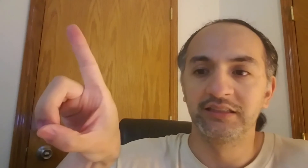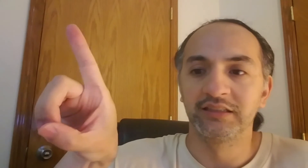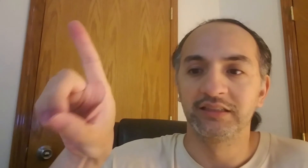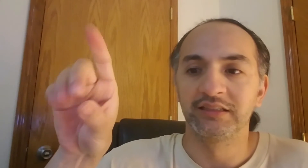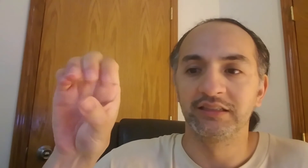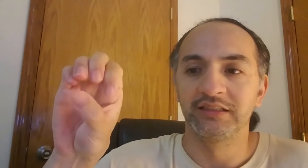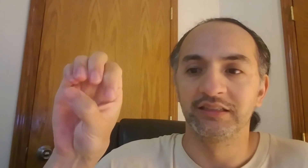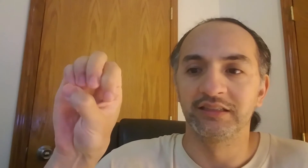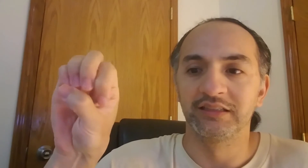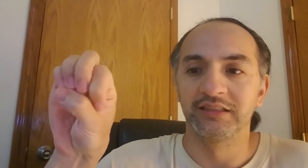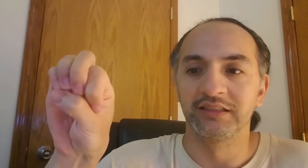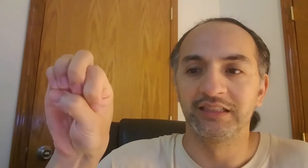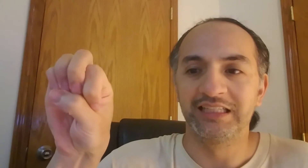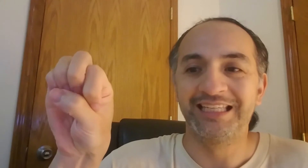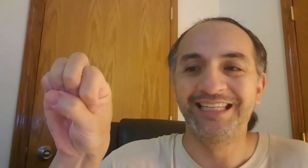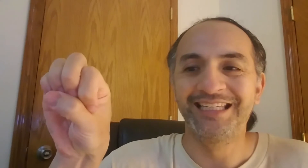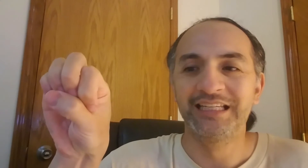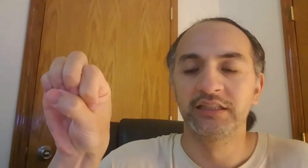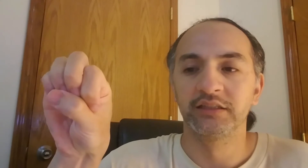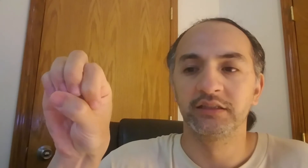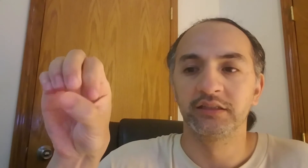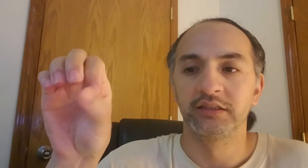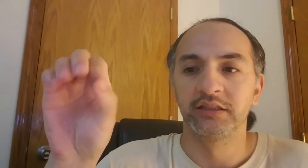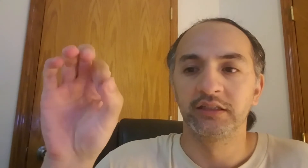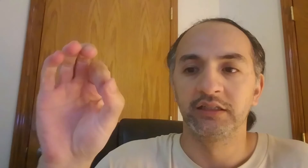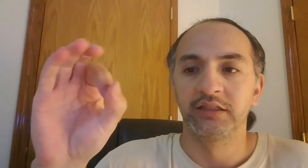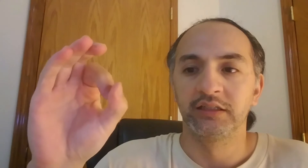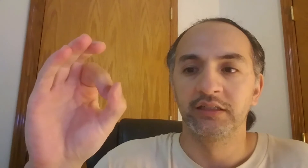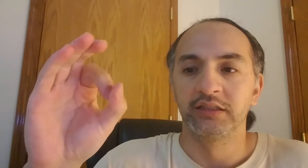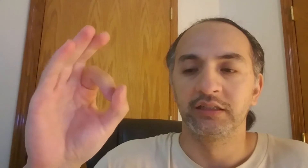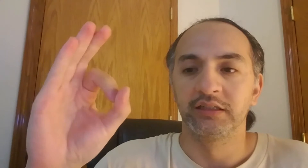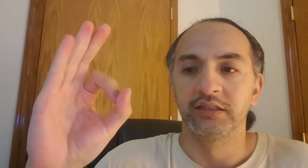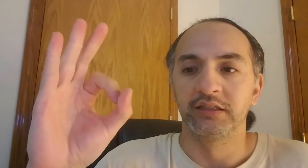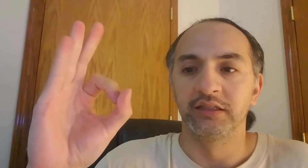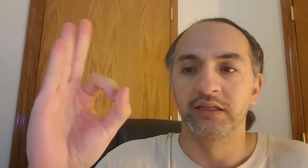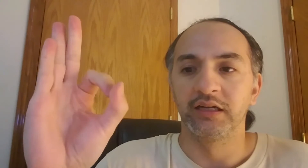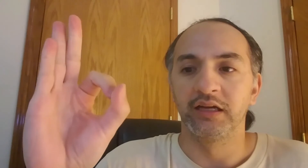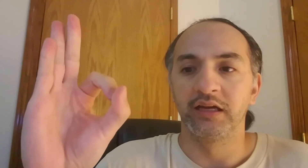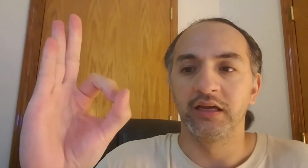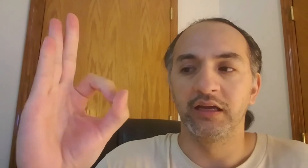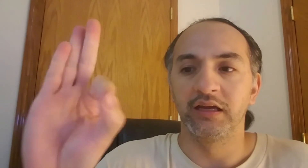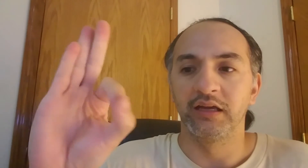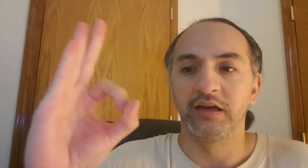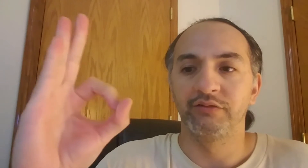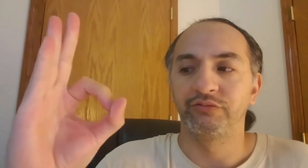E, F.